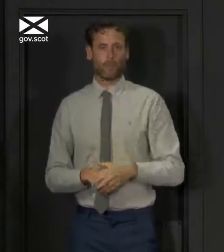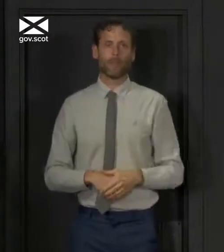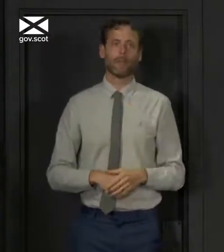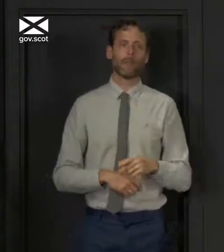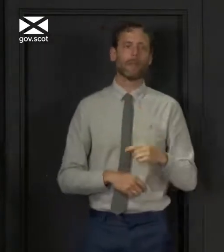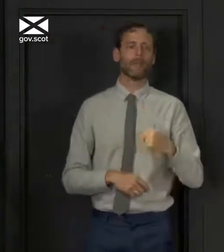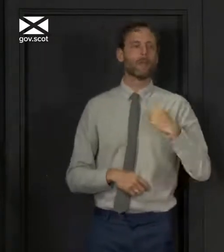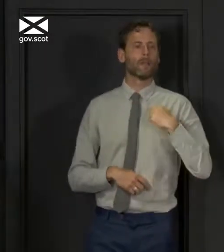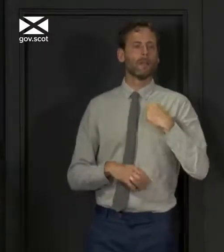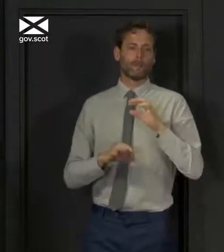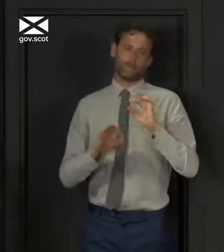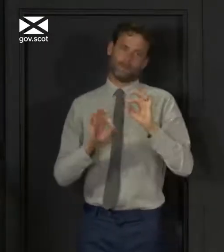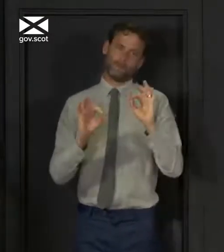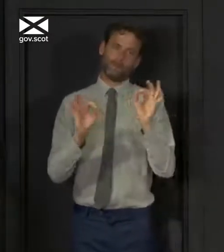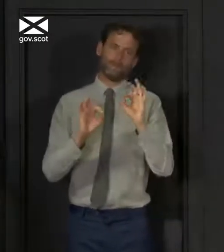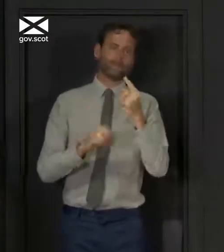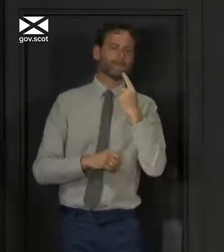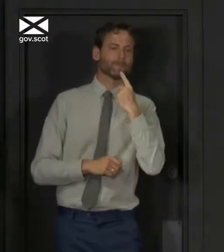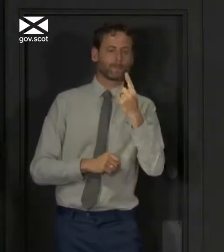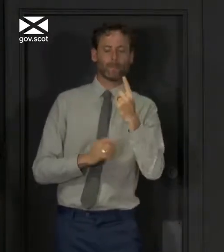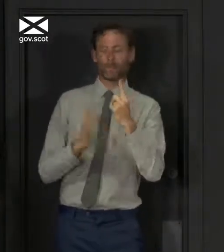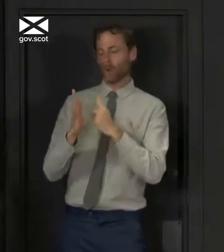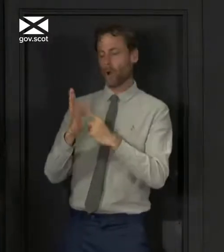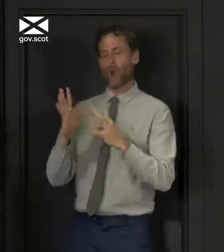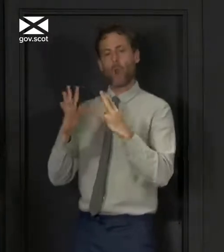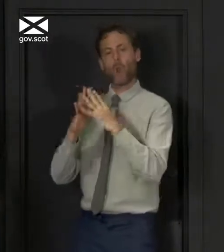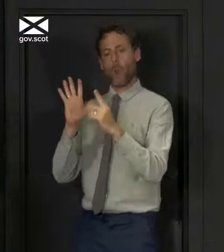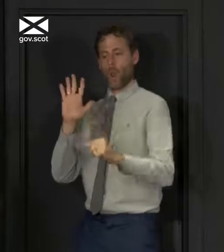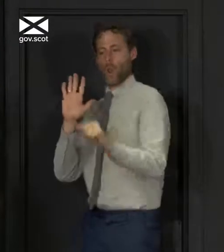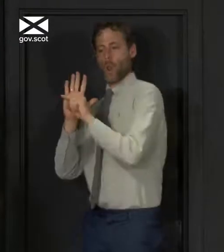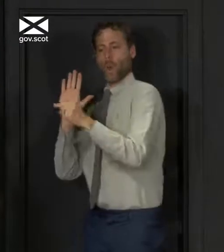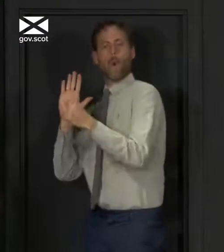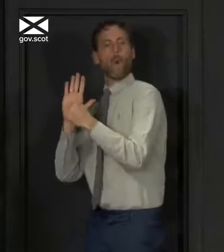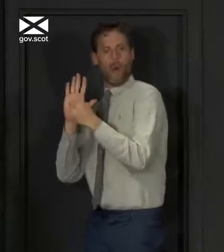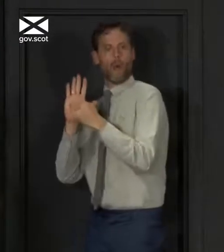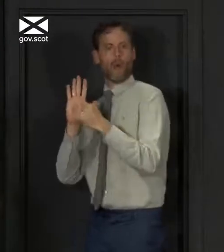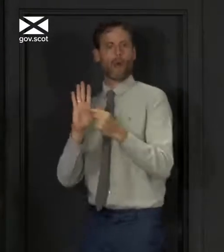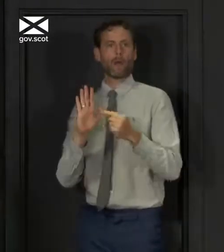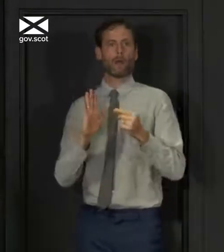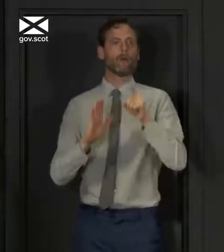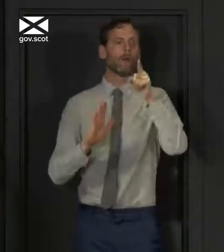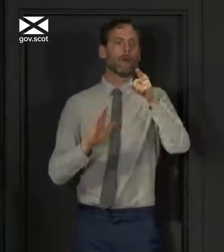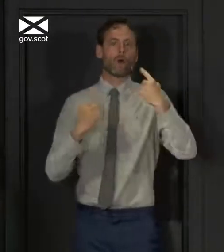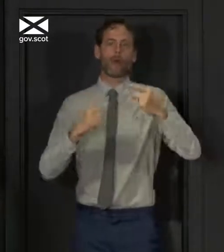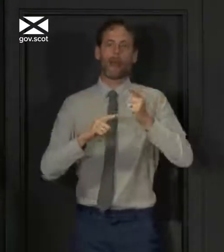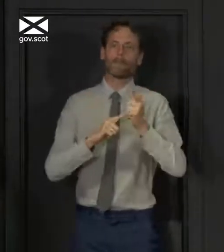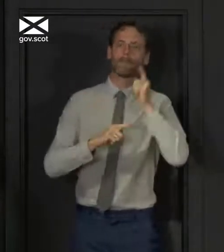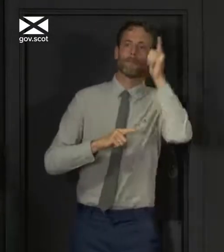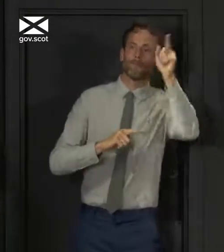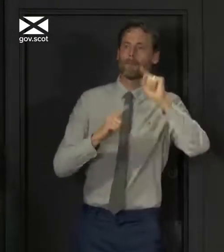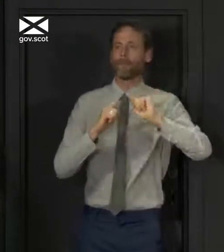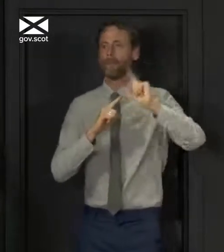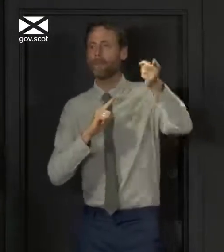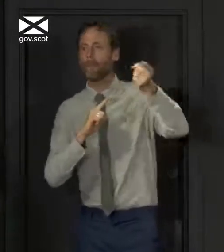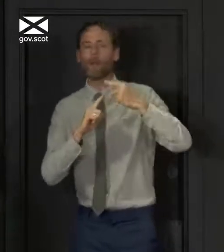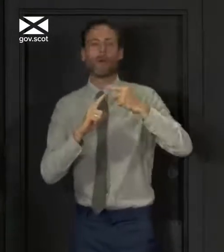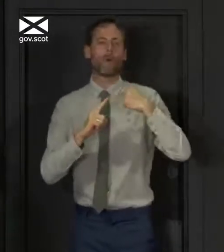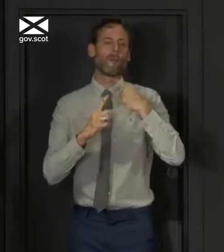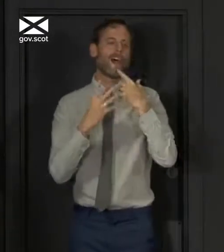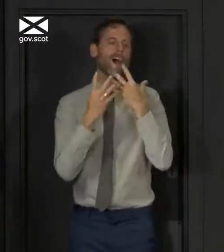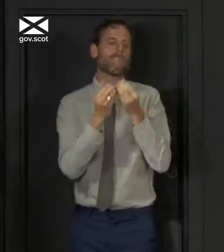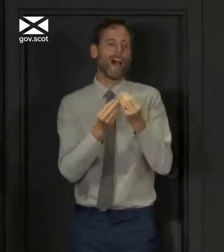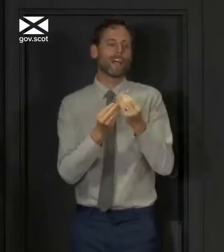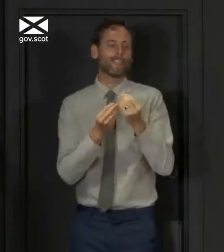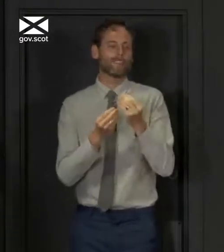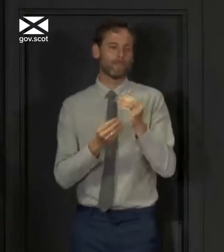fixed distance limit in law, but our strong advice is not to travel further than around 5 miles for leisure